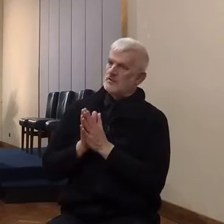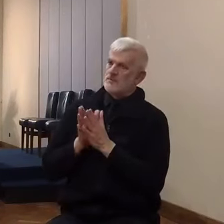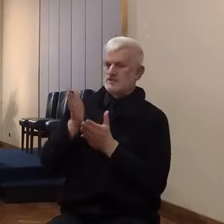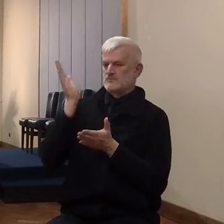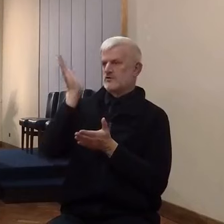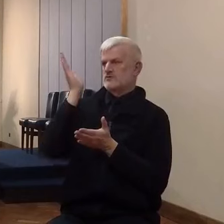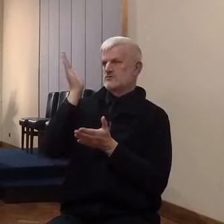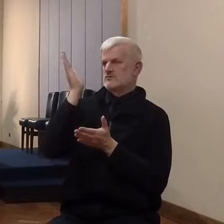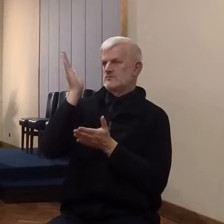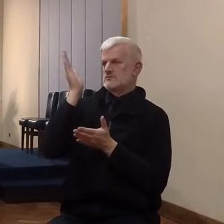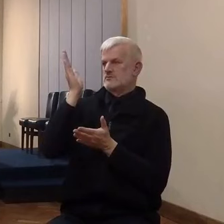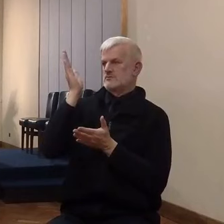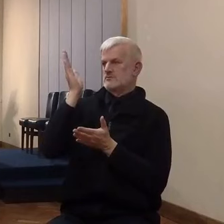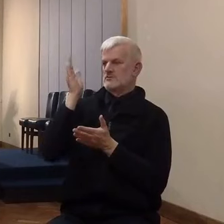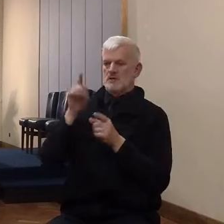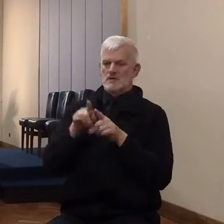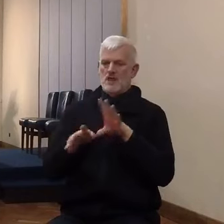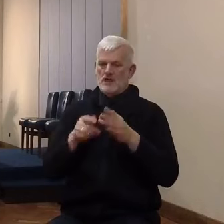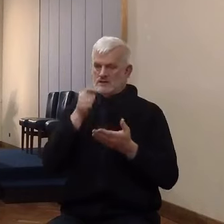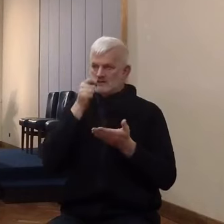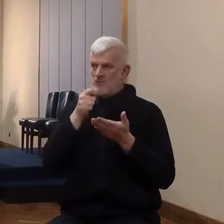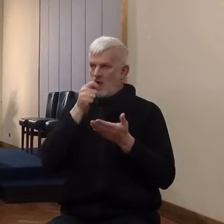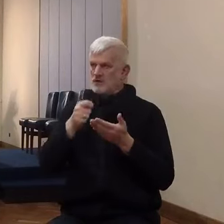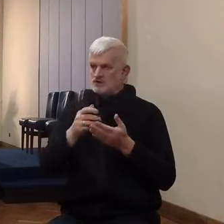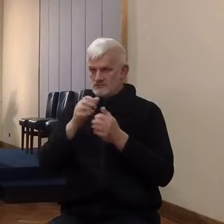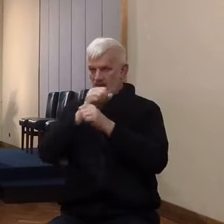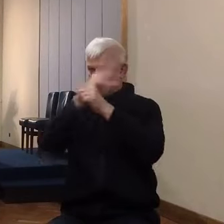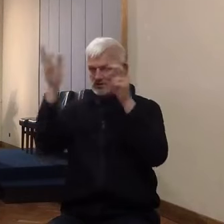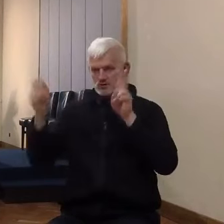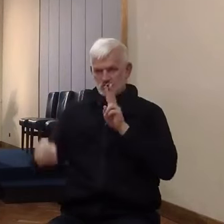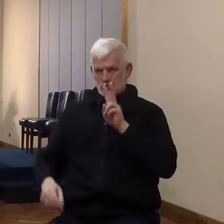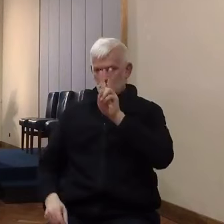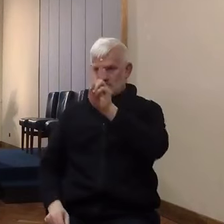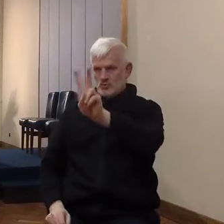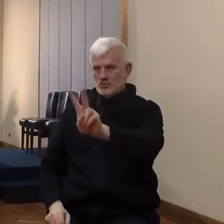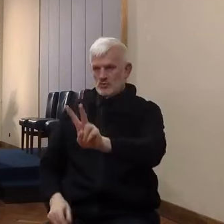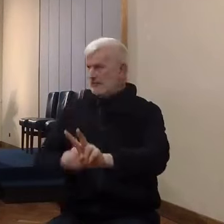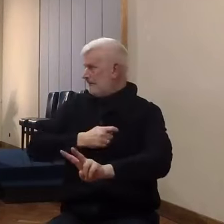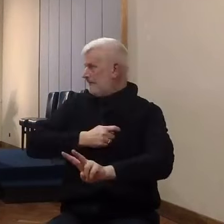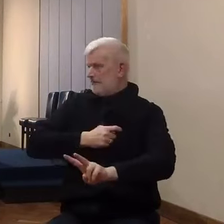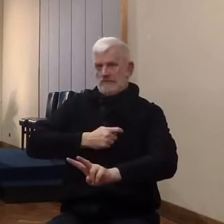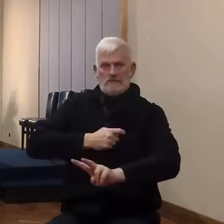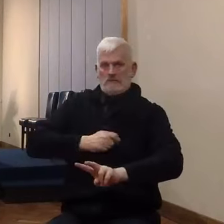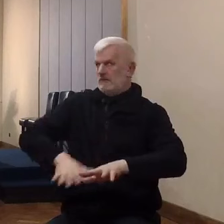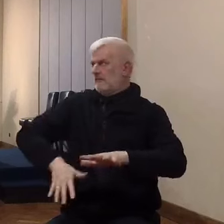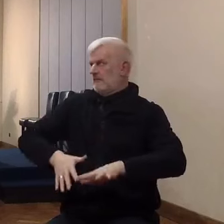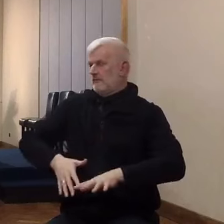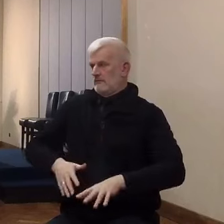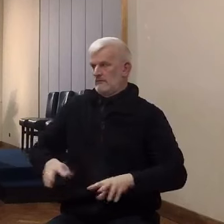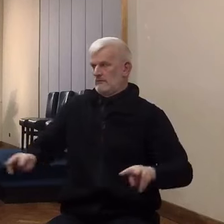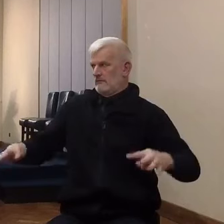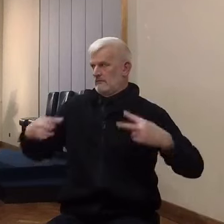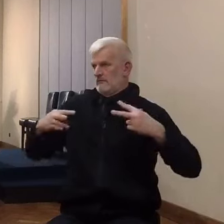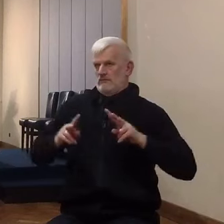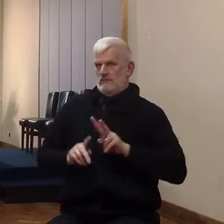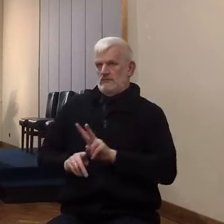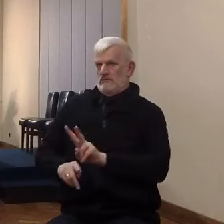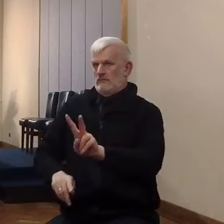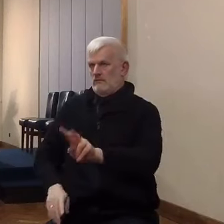their lives if they're normally human. But the situation they find themselves in, is God's will